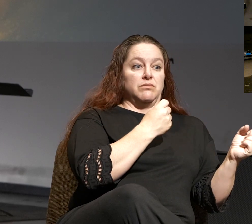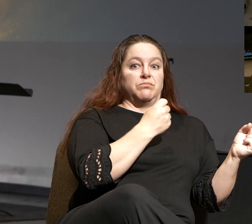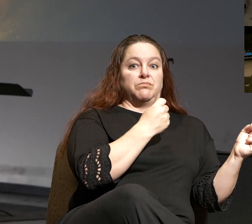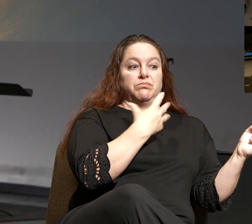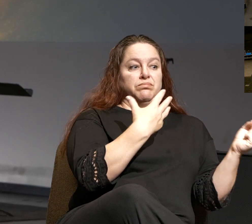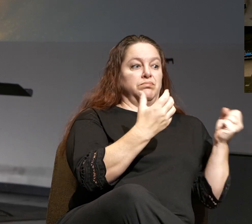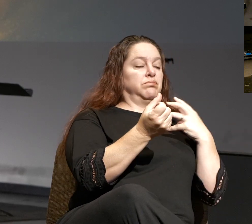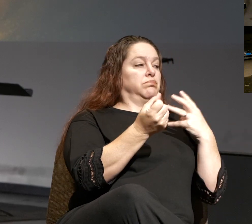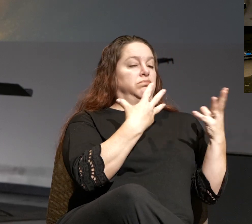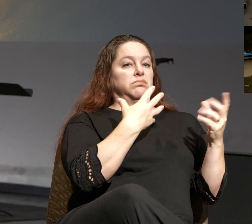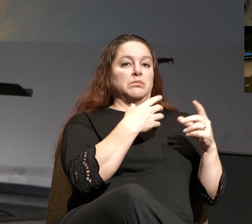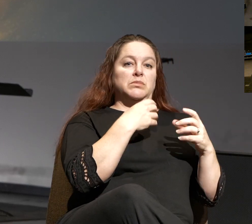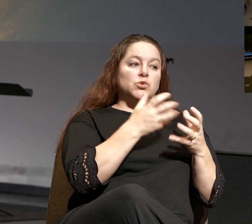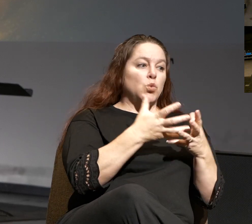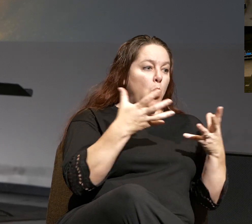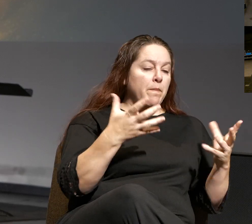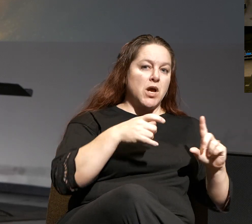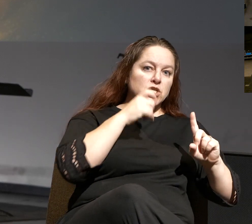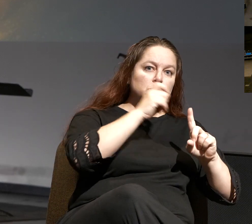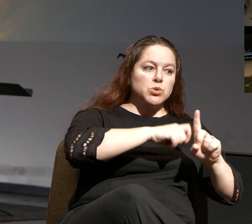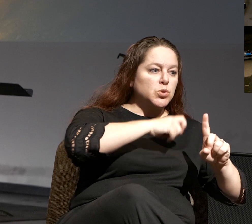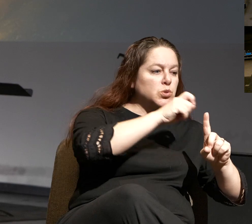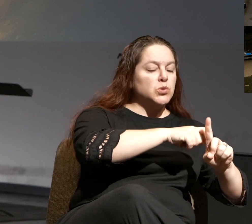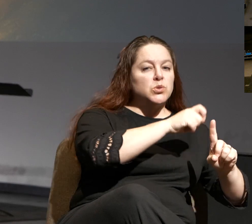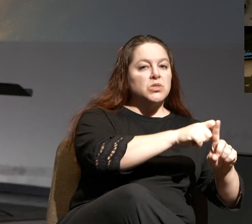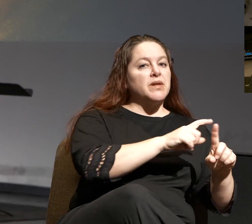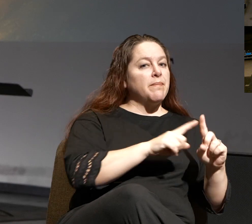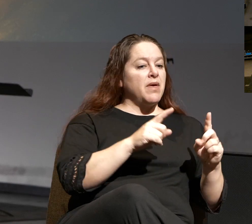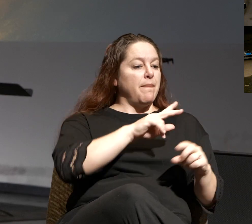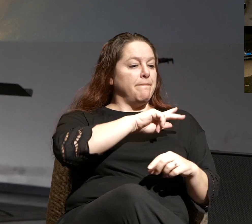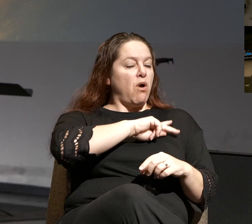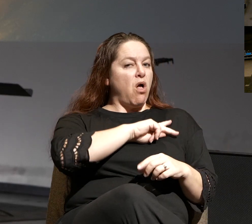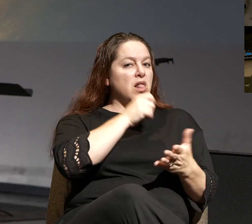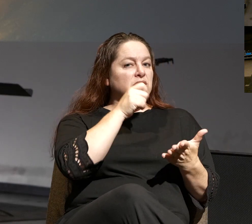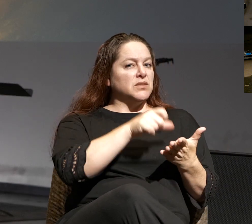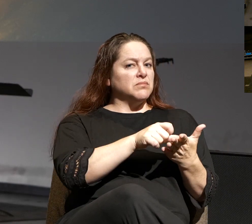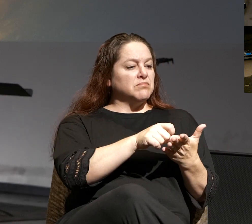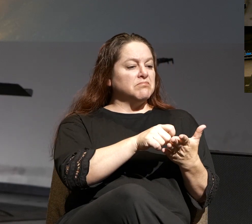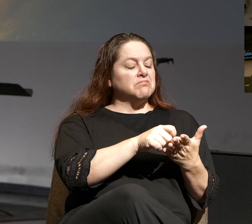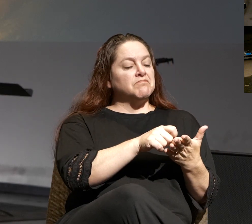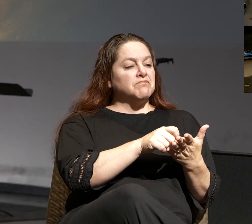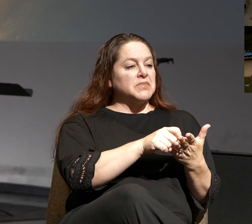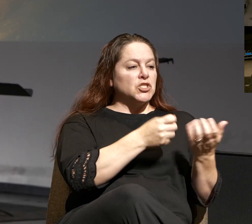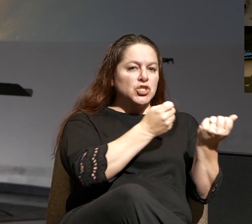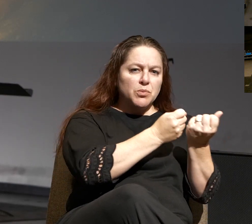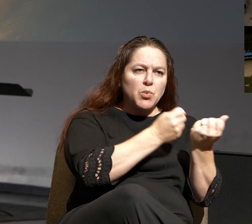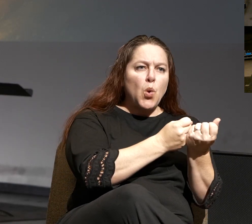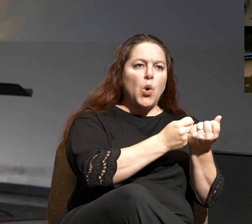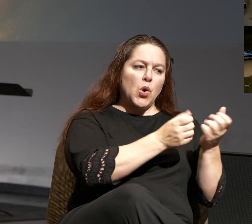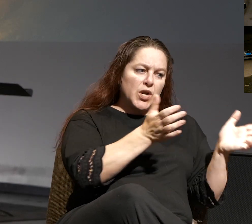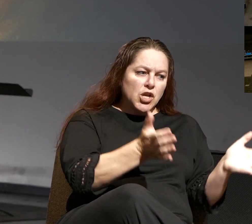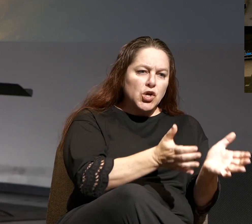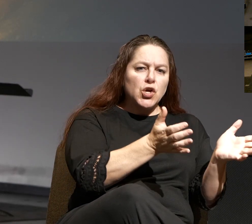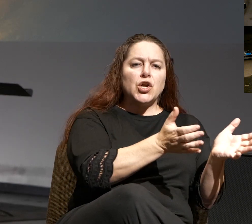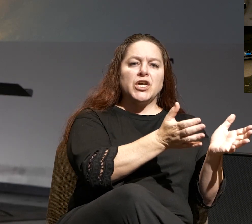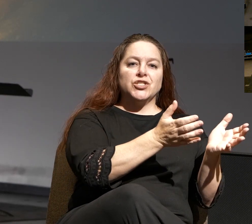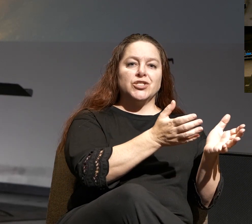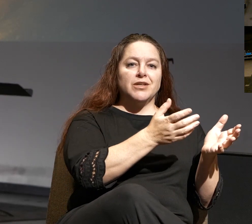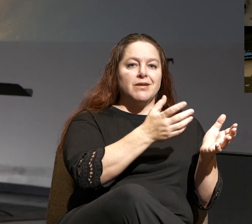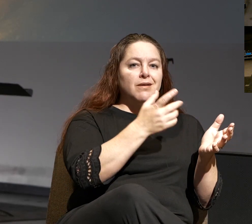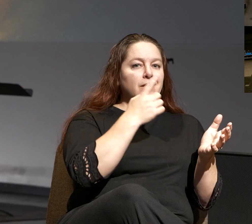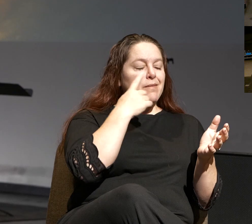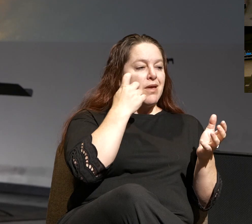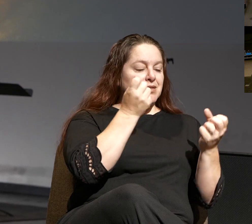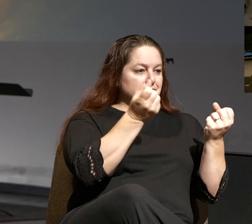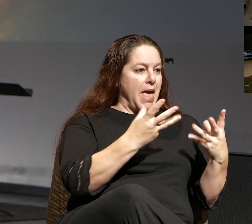of persecution. Yet Paul's tone is super supportive and encouraging because of all the great stories